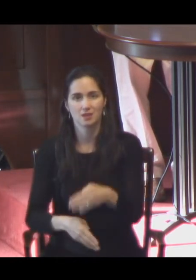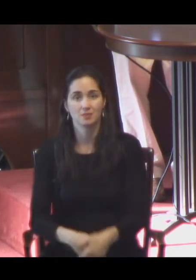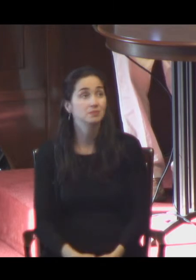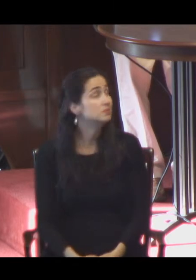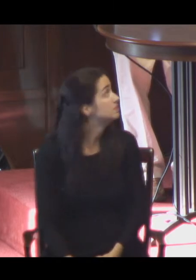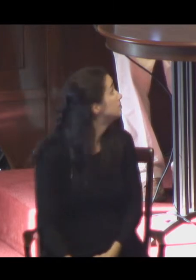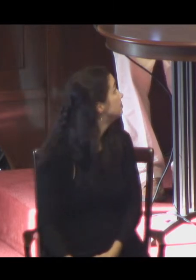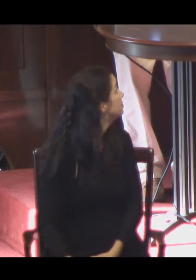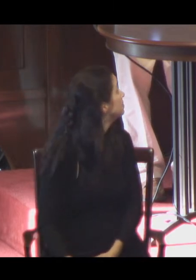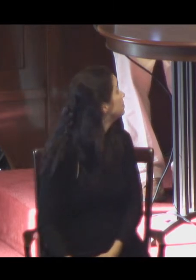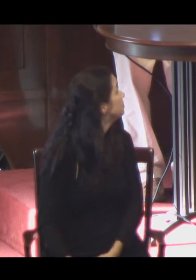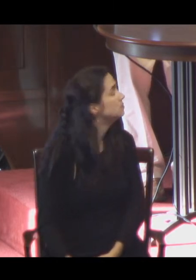Can we have the volume on that?